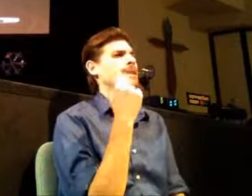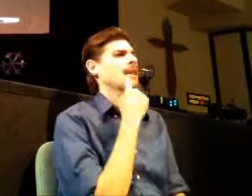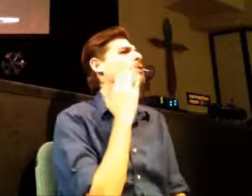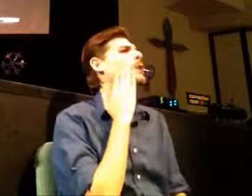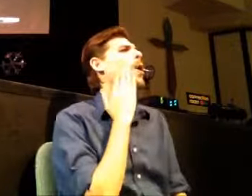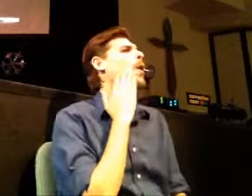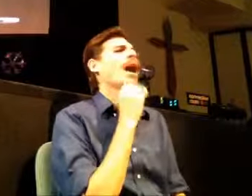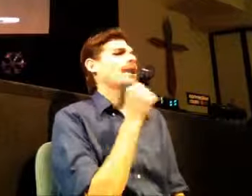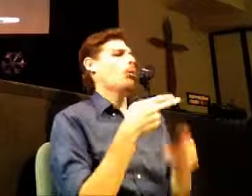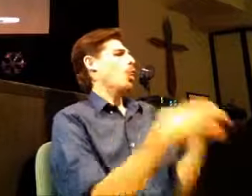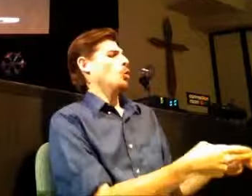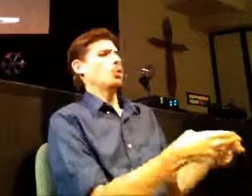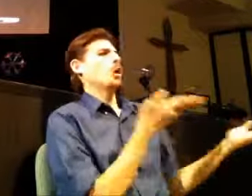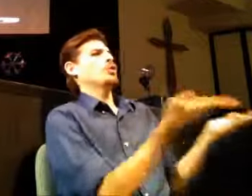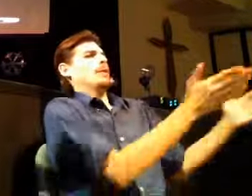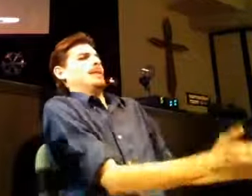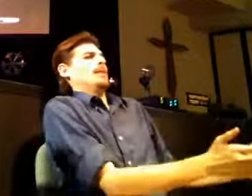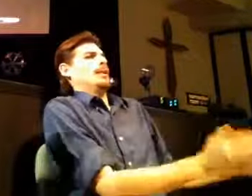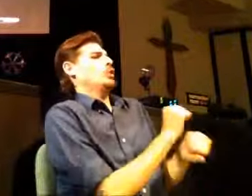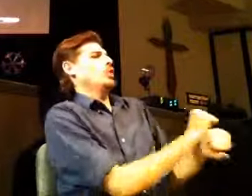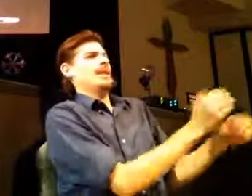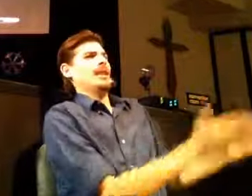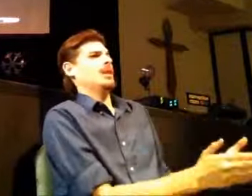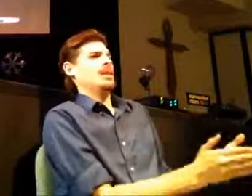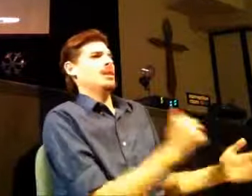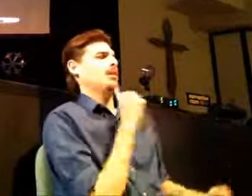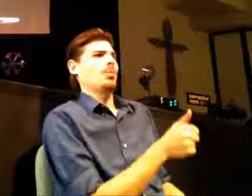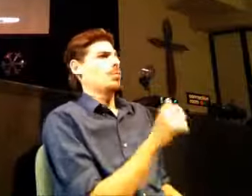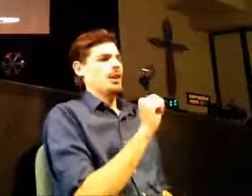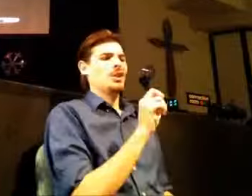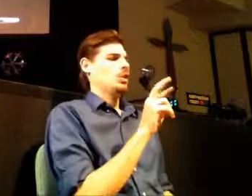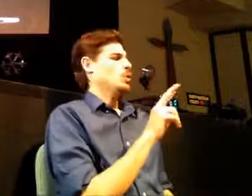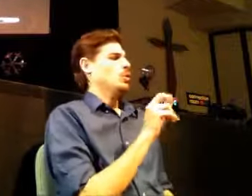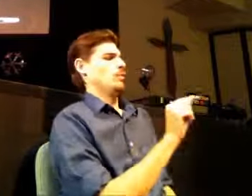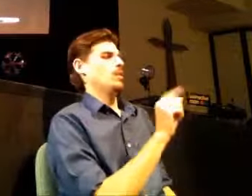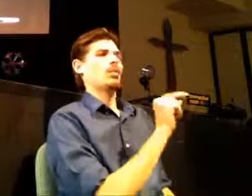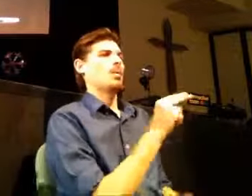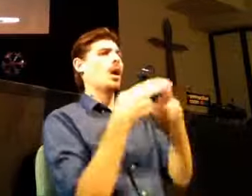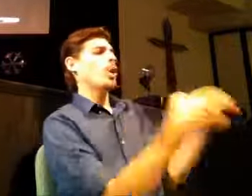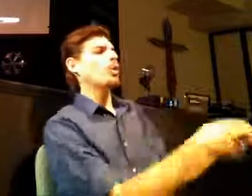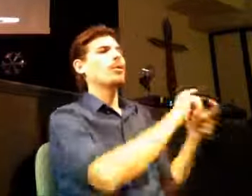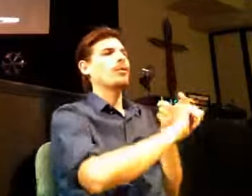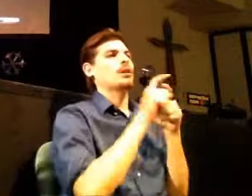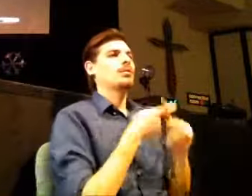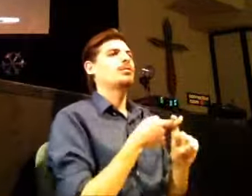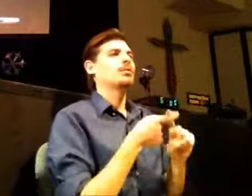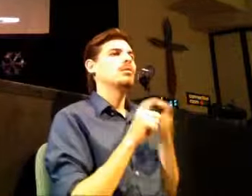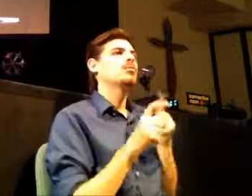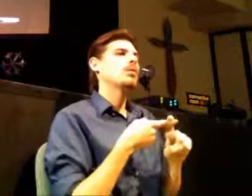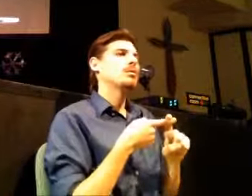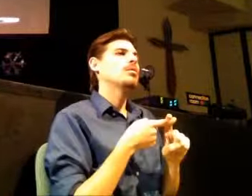know, I don't call you servants. And if you're a follower of Christ here, I'd be saying, I don't call you servants. I call you what? What did you say? Friend. I call you friend. Friend.